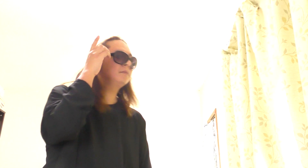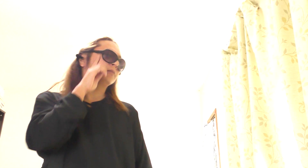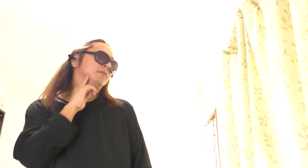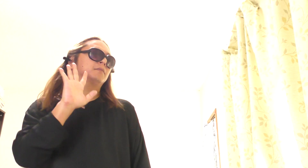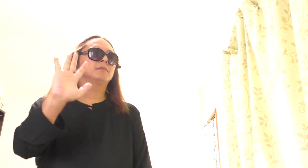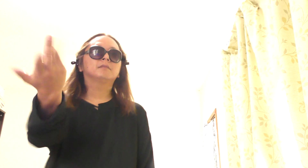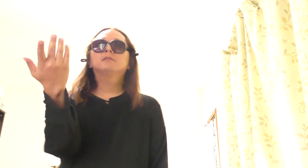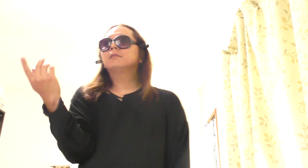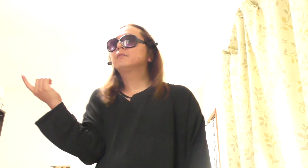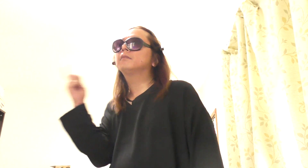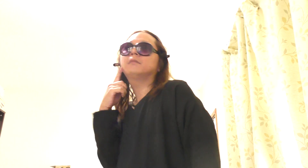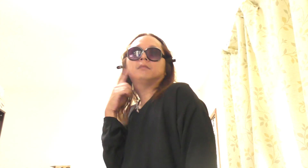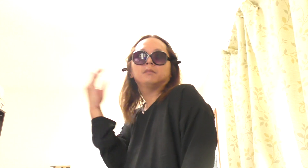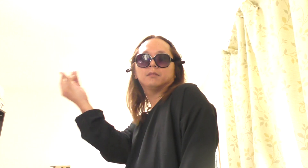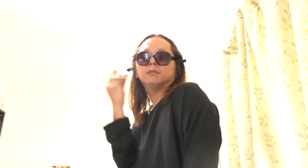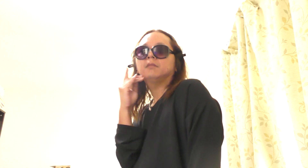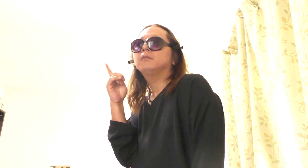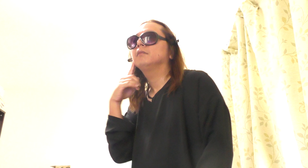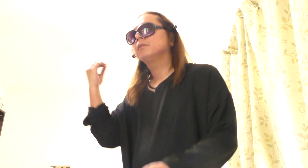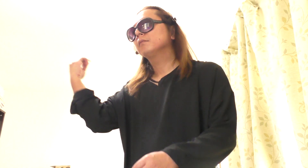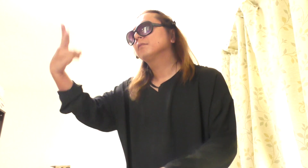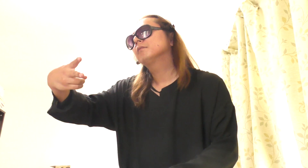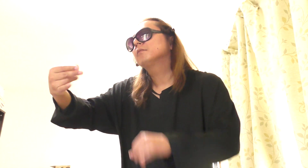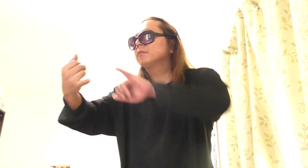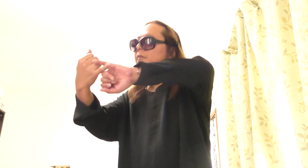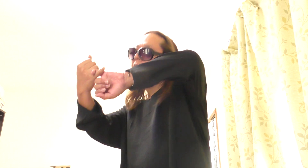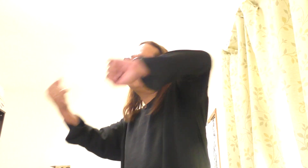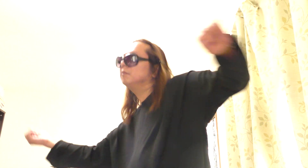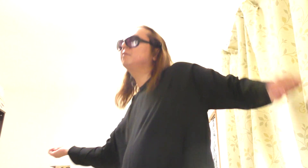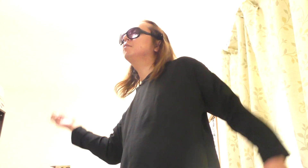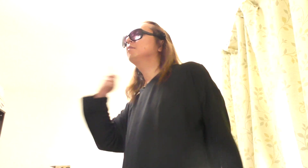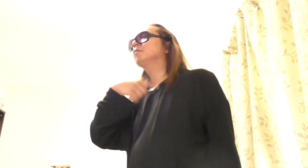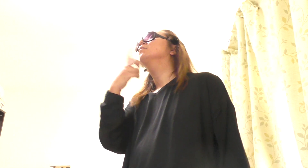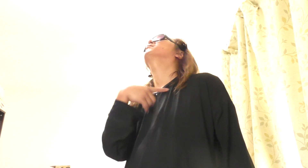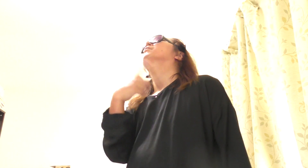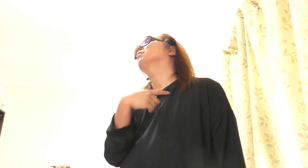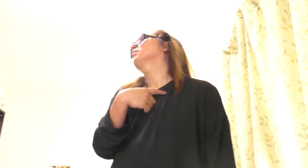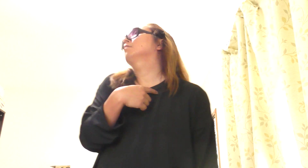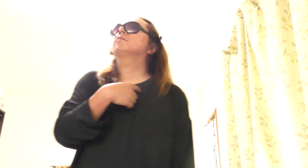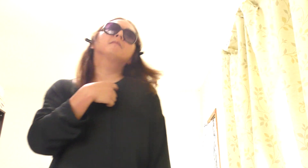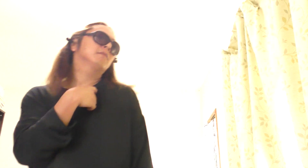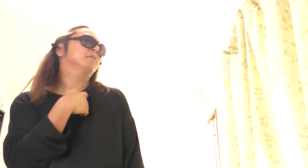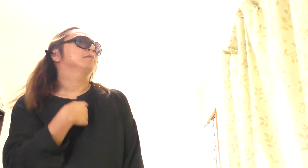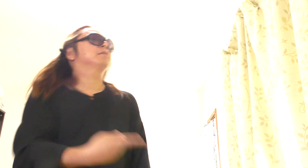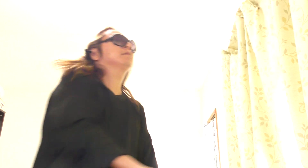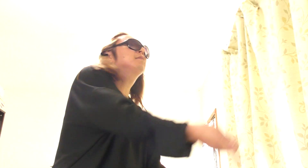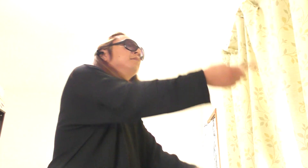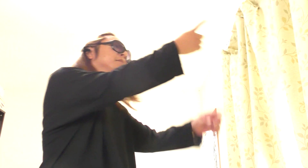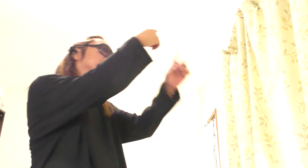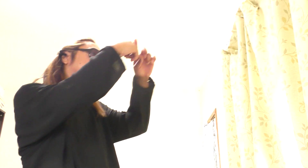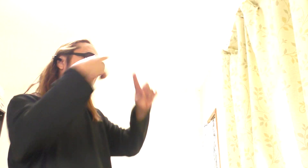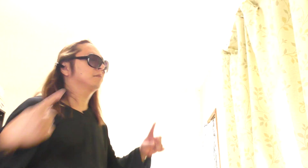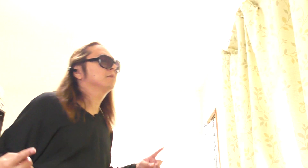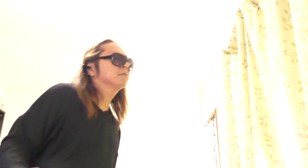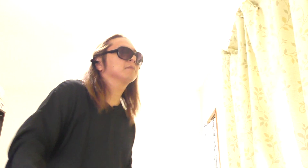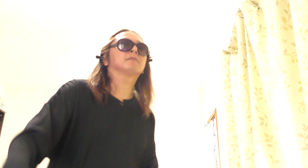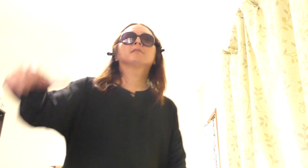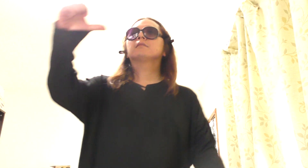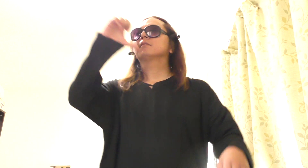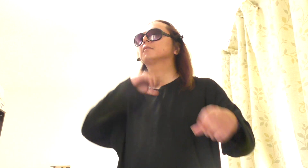I've been But if you kiss me now, I know you're fooling again Last Christmas, I